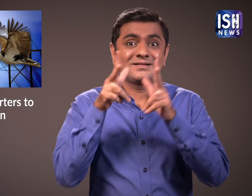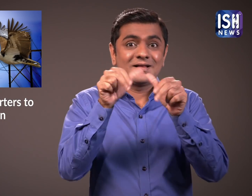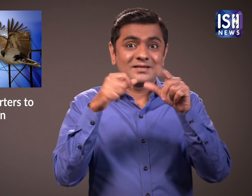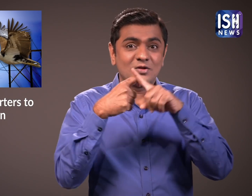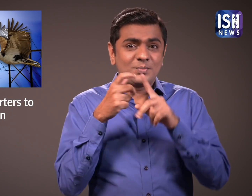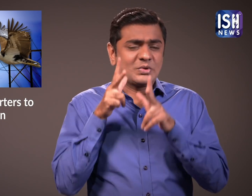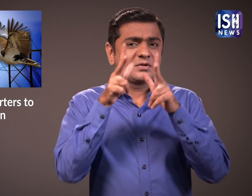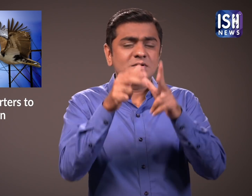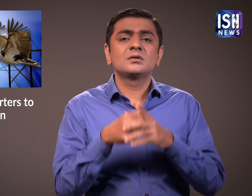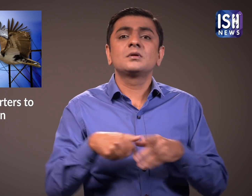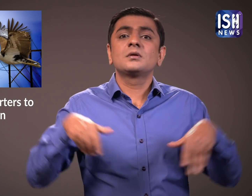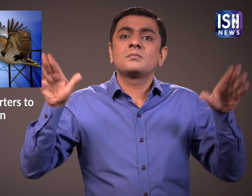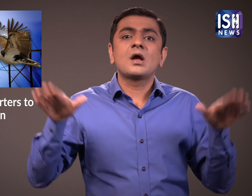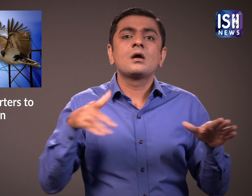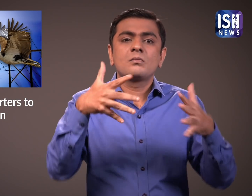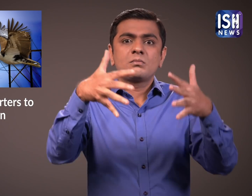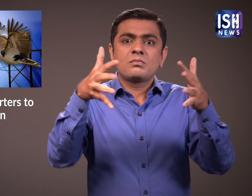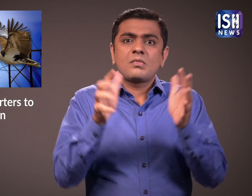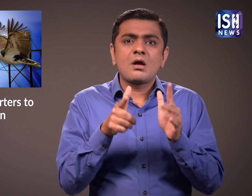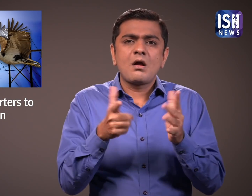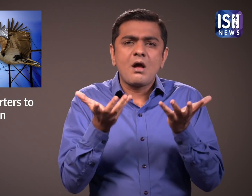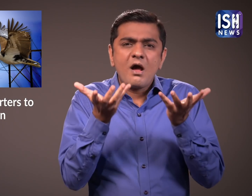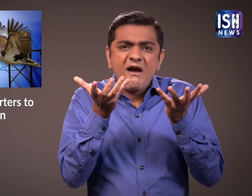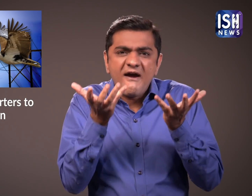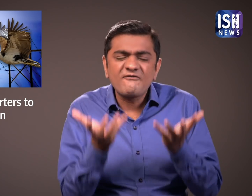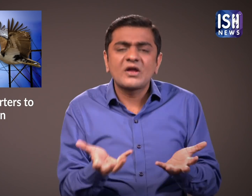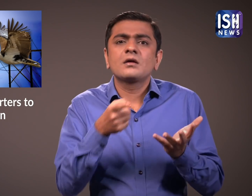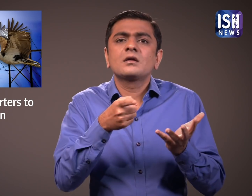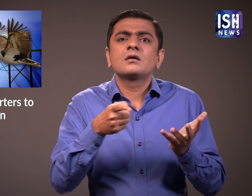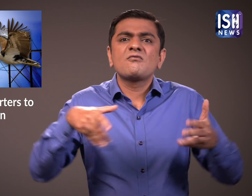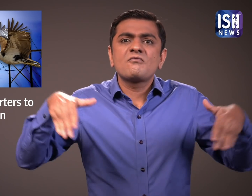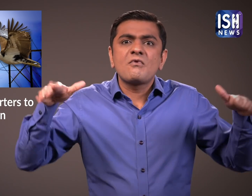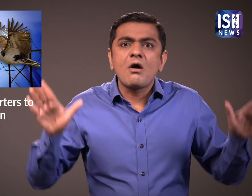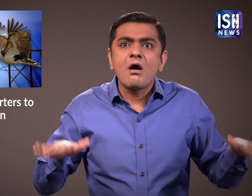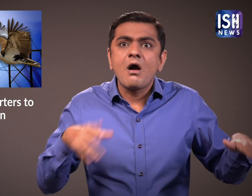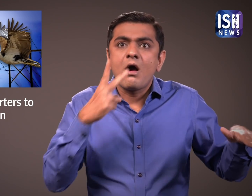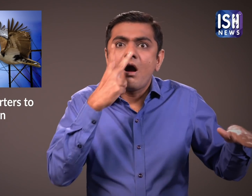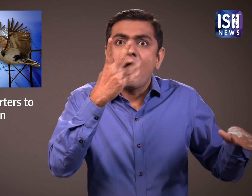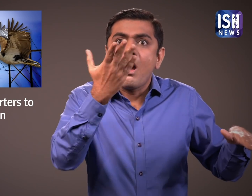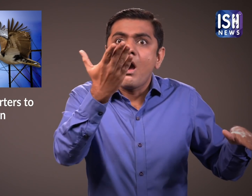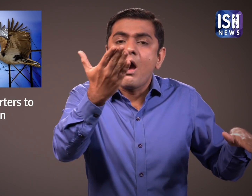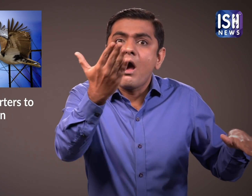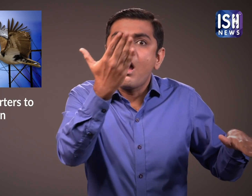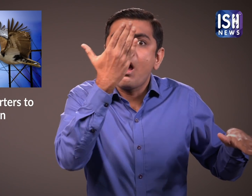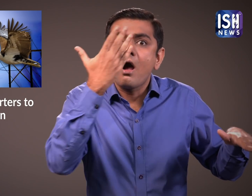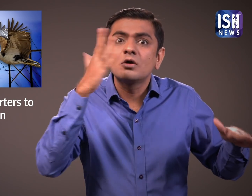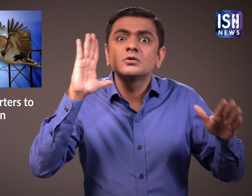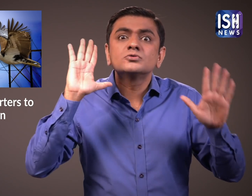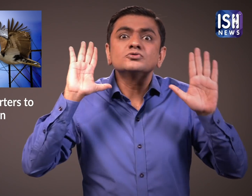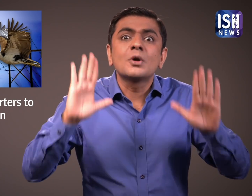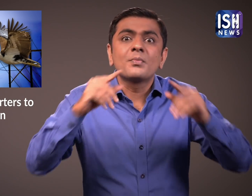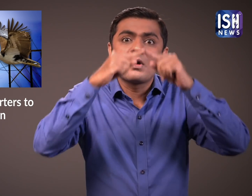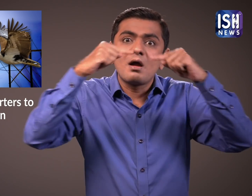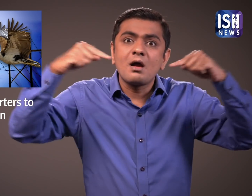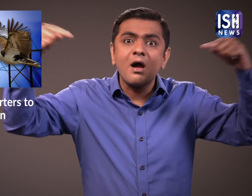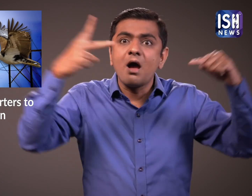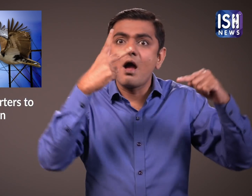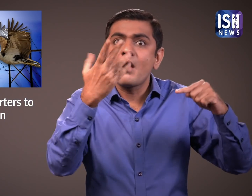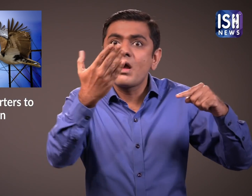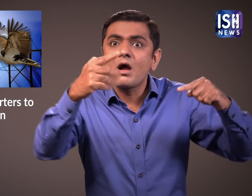Anil Kumar said that GIB are heavy birds and cannot change the direction immediately on seeing the